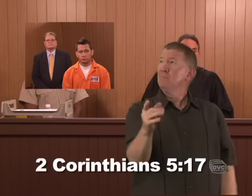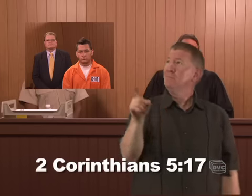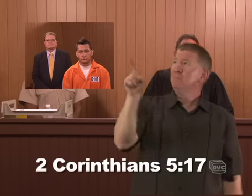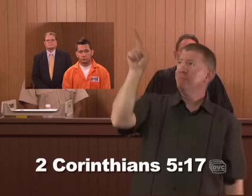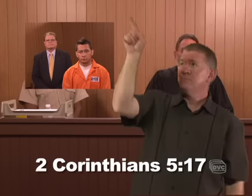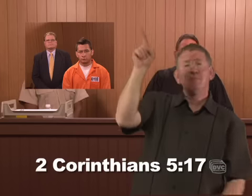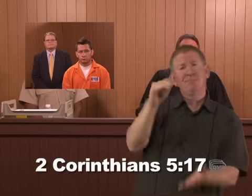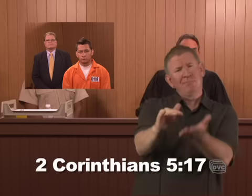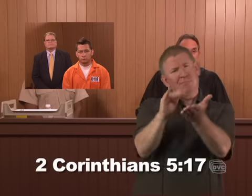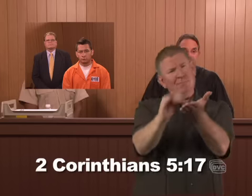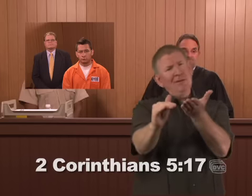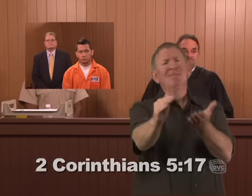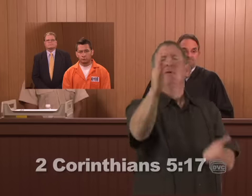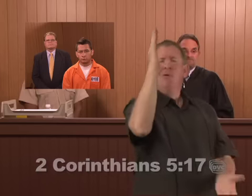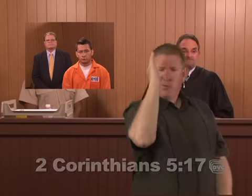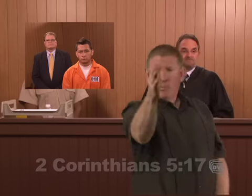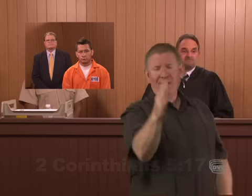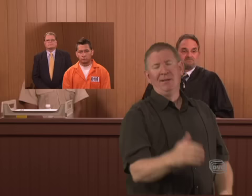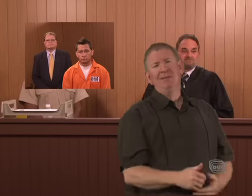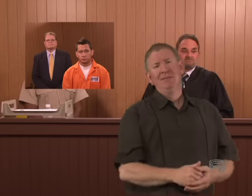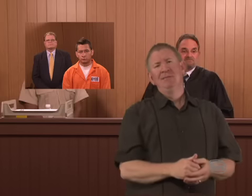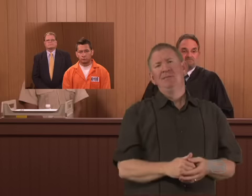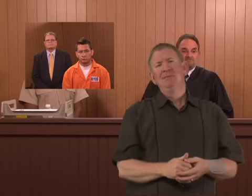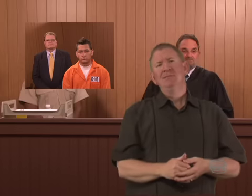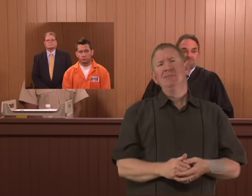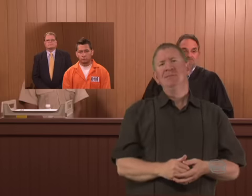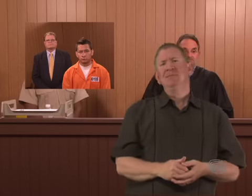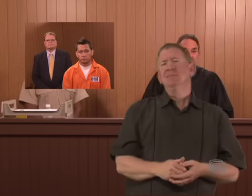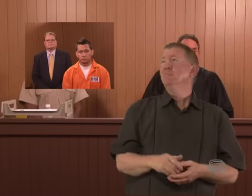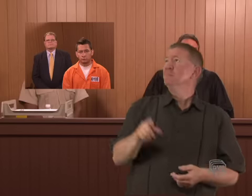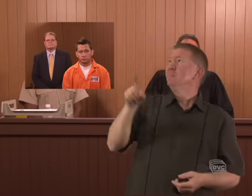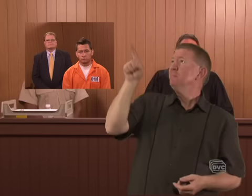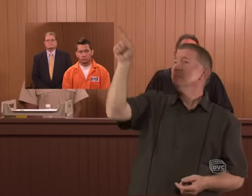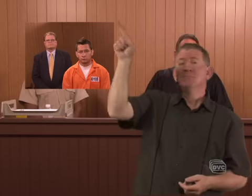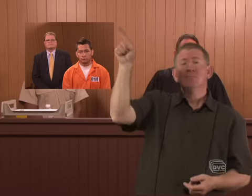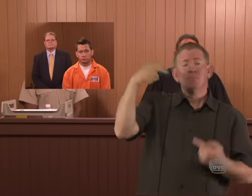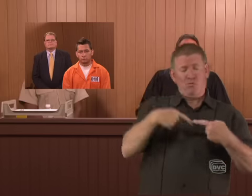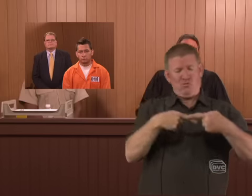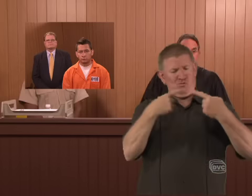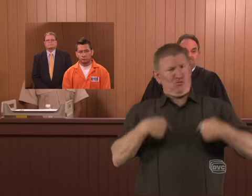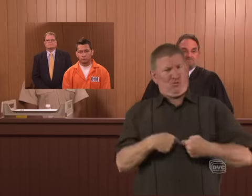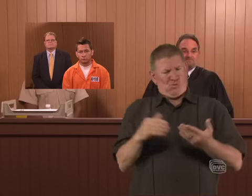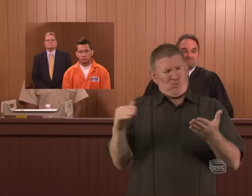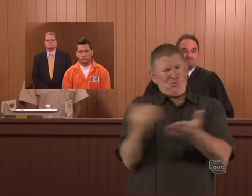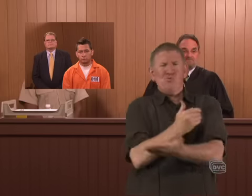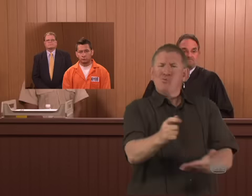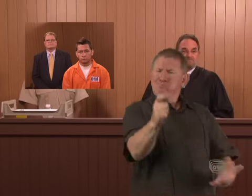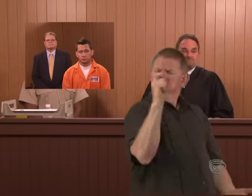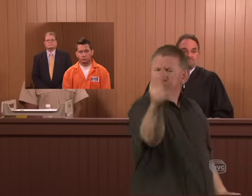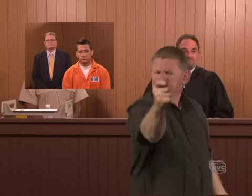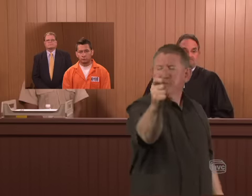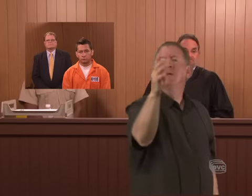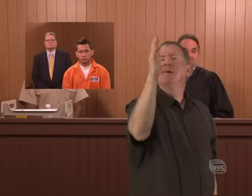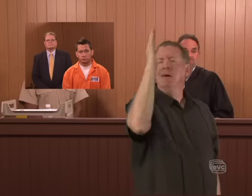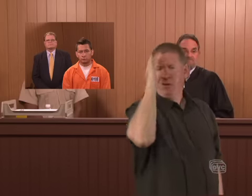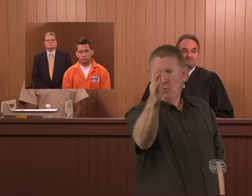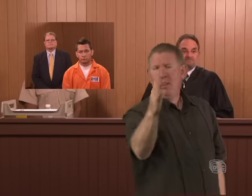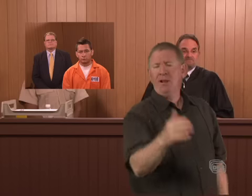there's a statement that's written that says all these things are forgiven you and God gives you a new